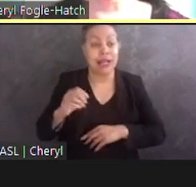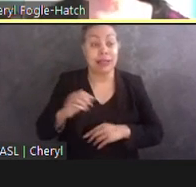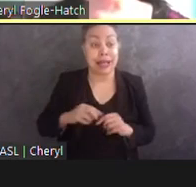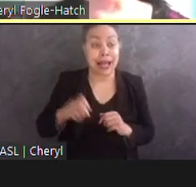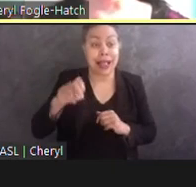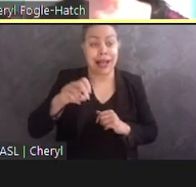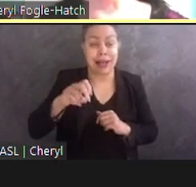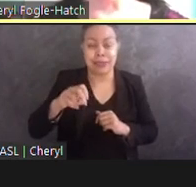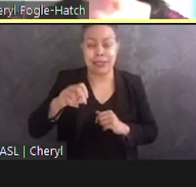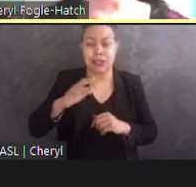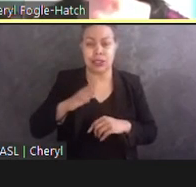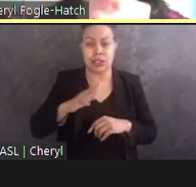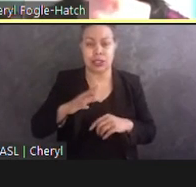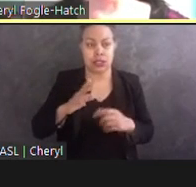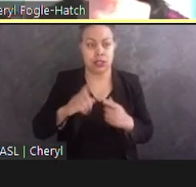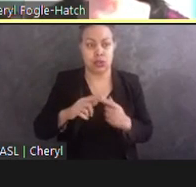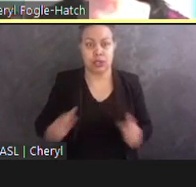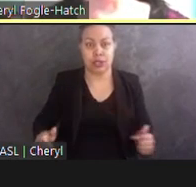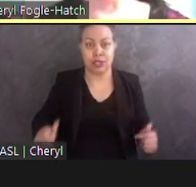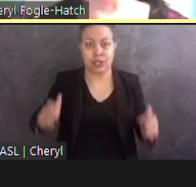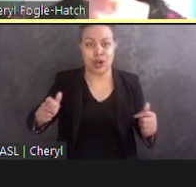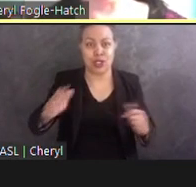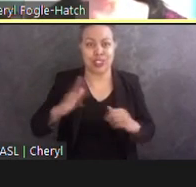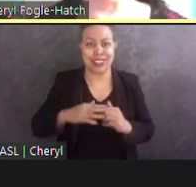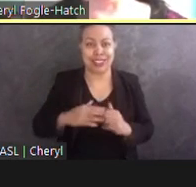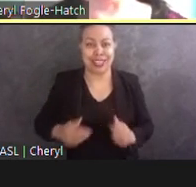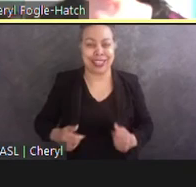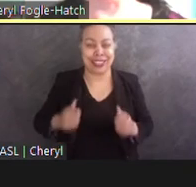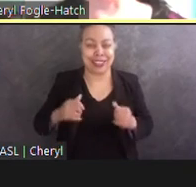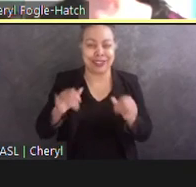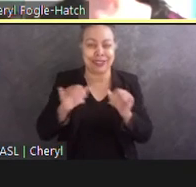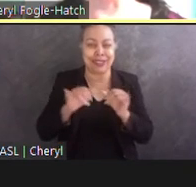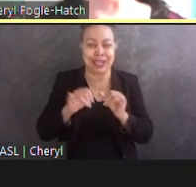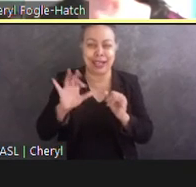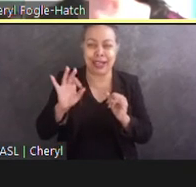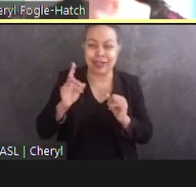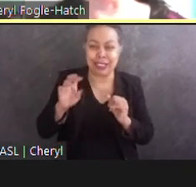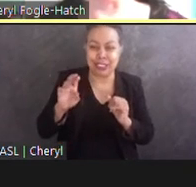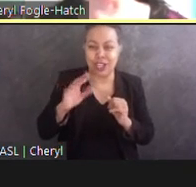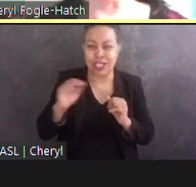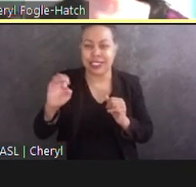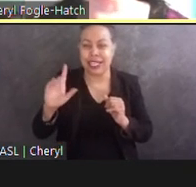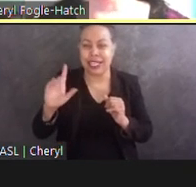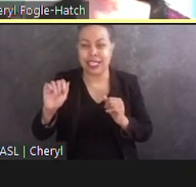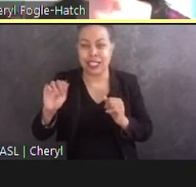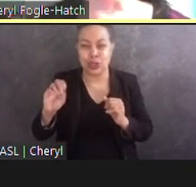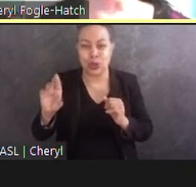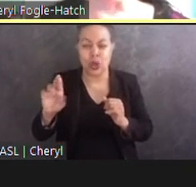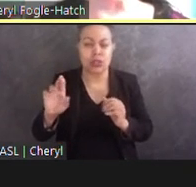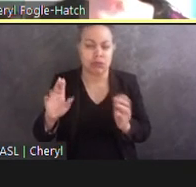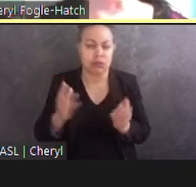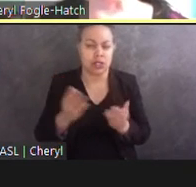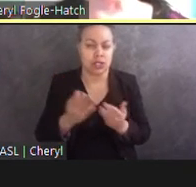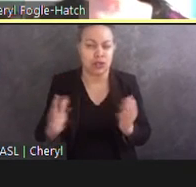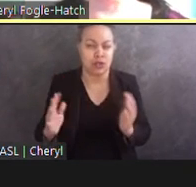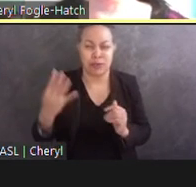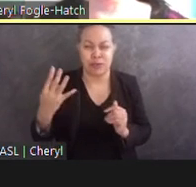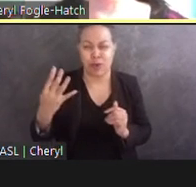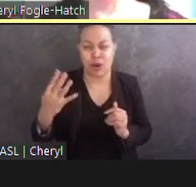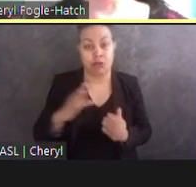the larger than life-sized statues of FDR and Eleanor Roosevelt in room four was a fun adventure, even though I